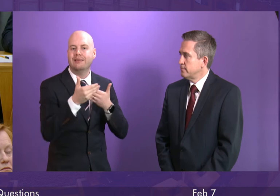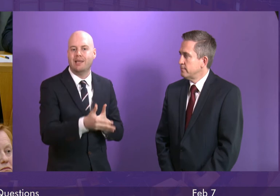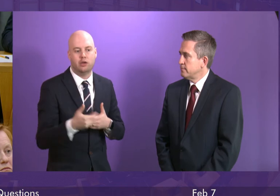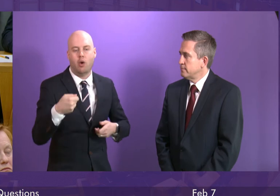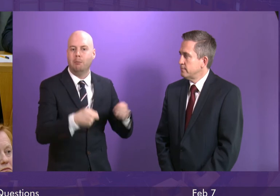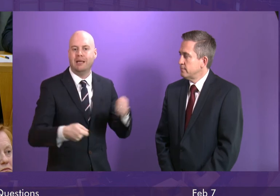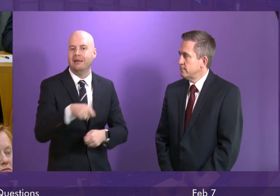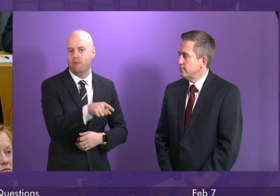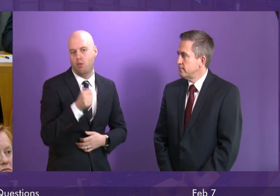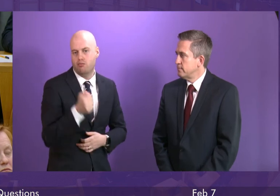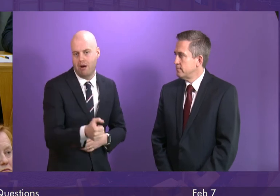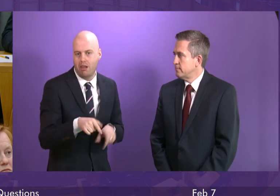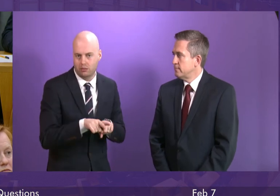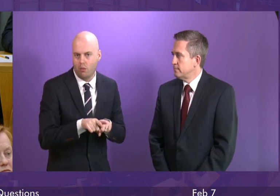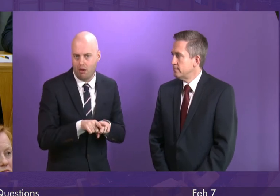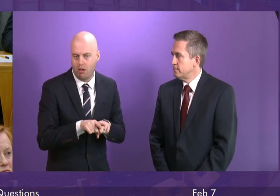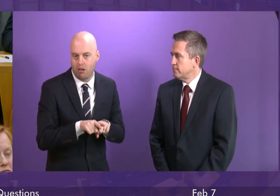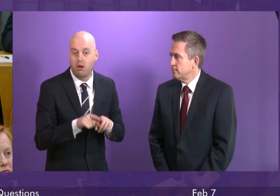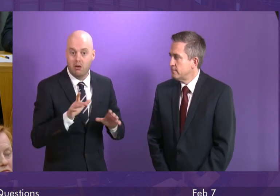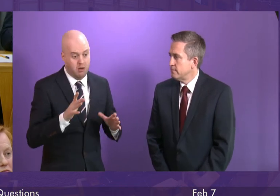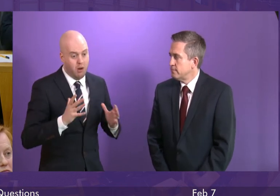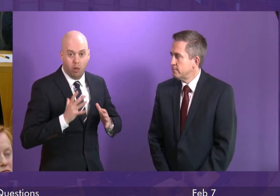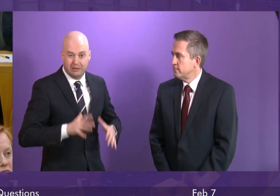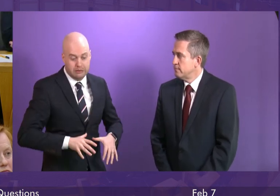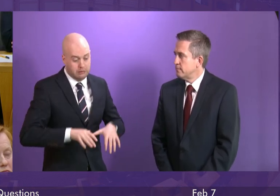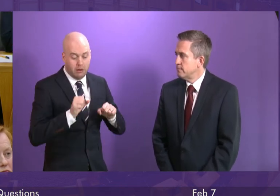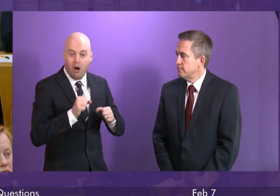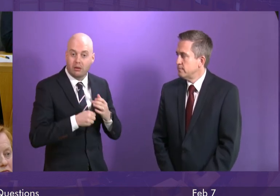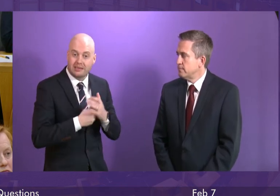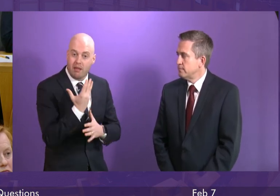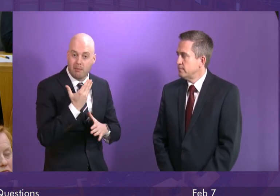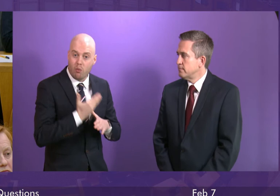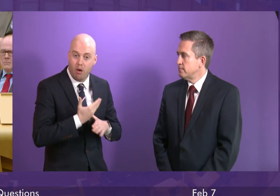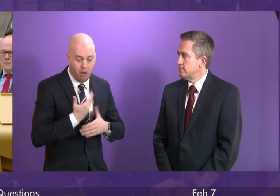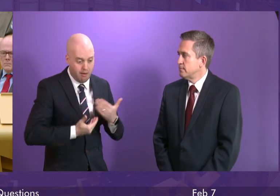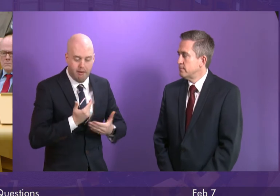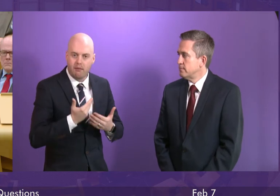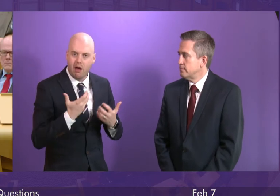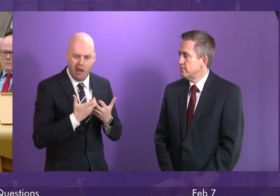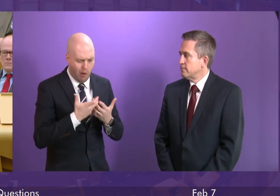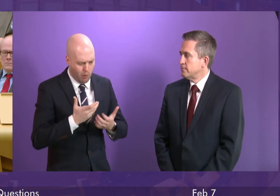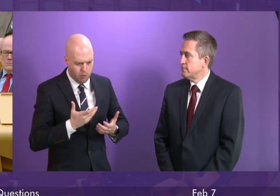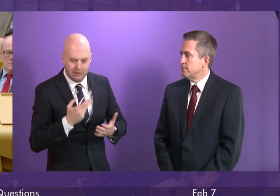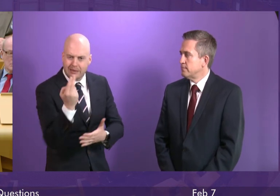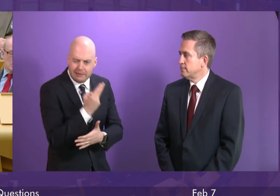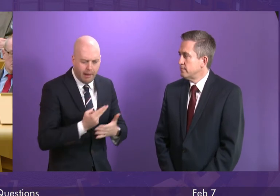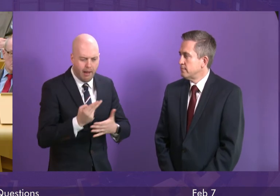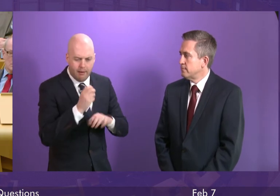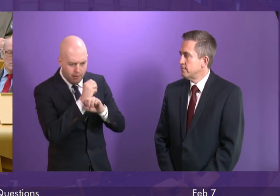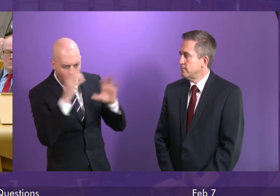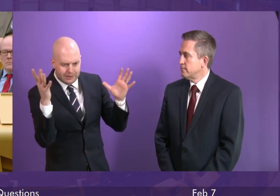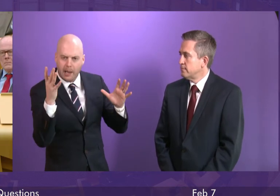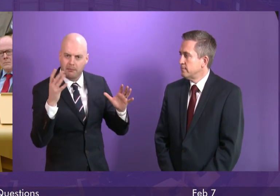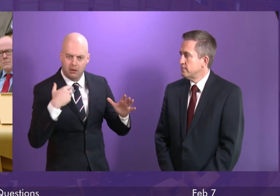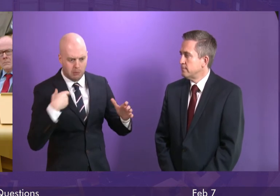context. Now, development work is underway about how to advance the concept of a competitive public sector bid.